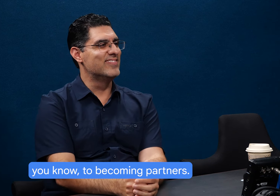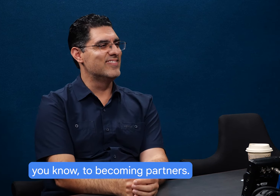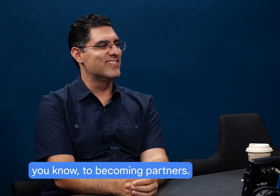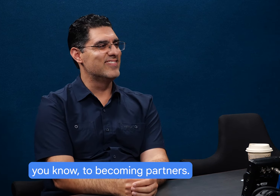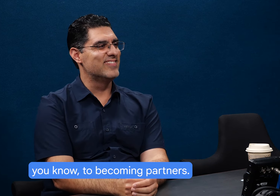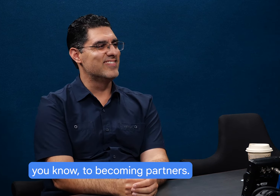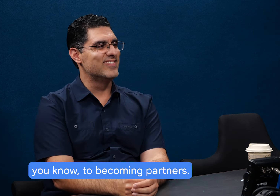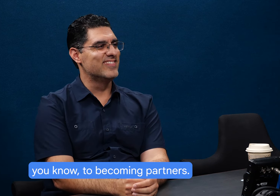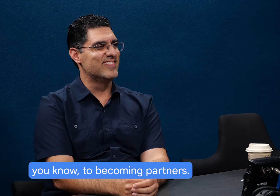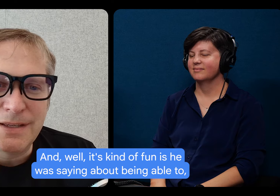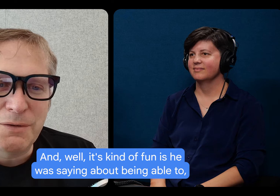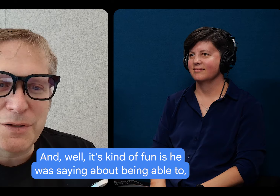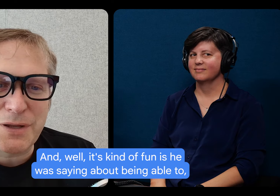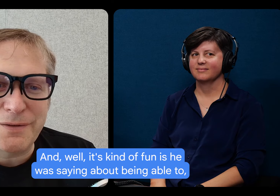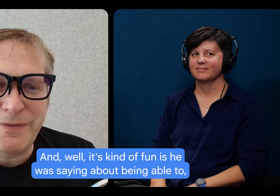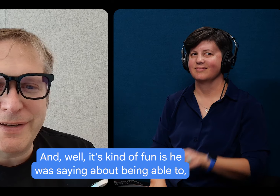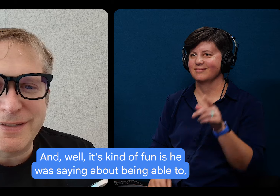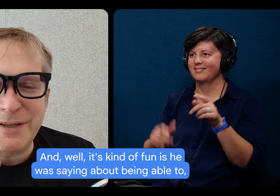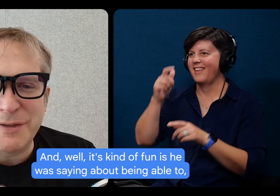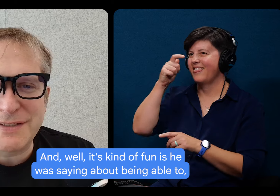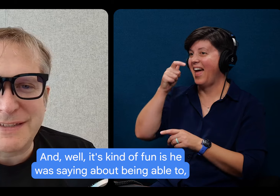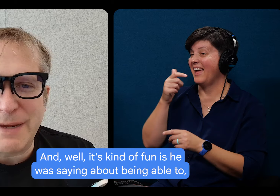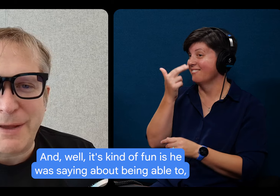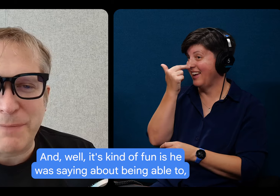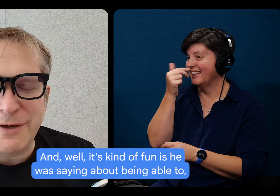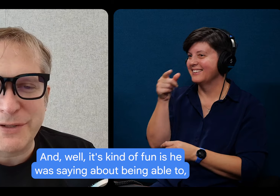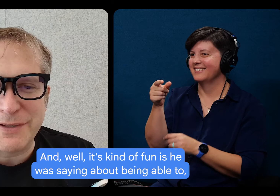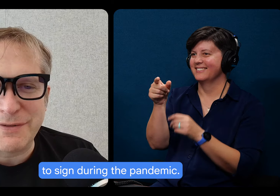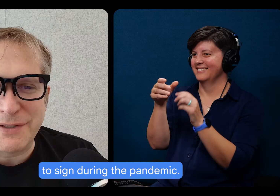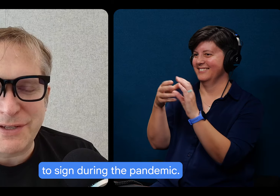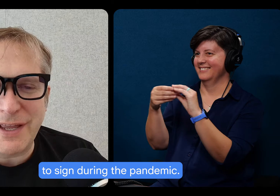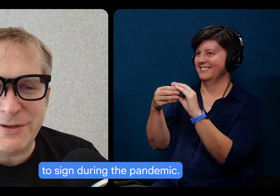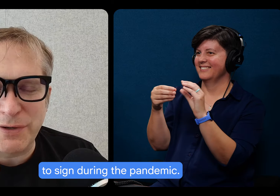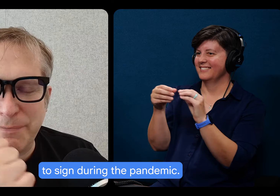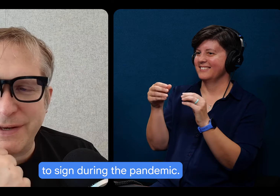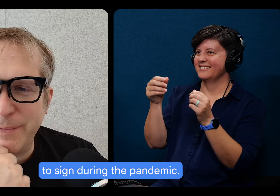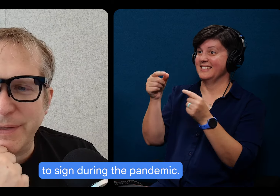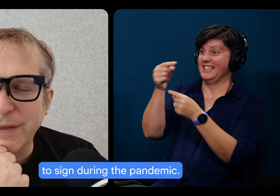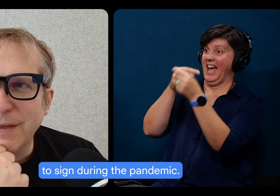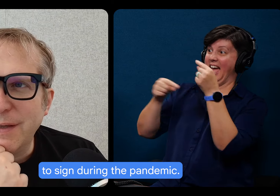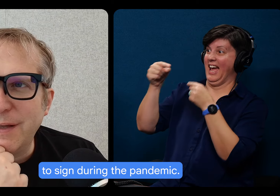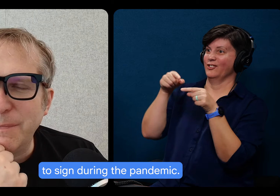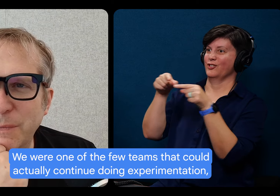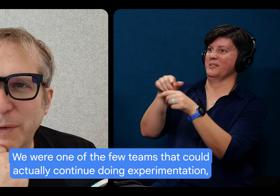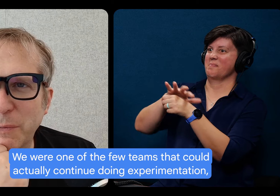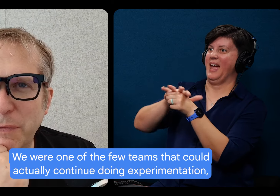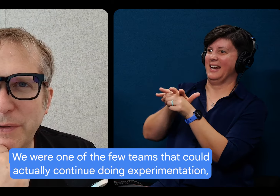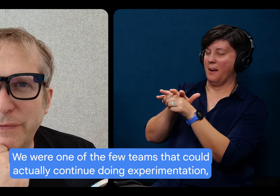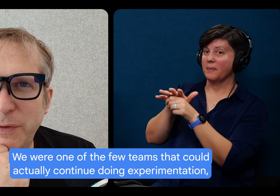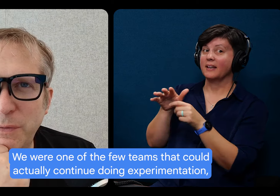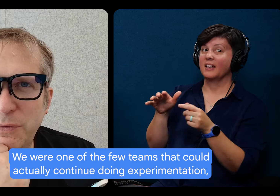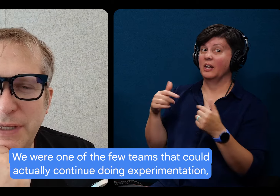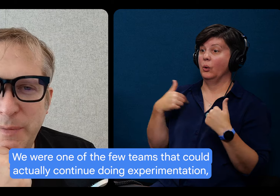partners. And what was kind of fun is he was saying about being able to sign during the pandemic. We were